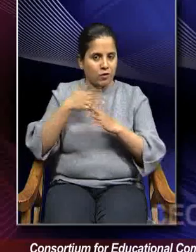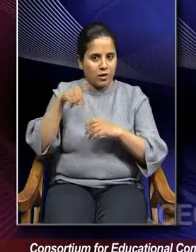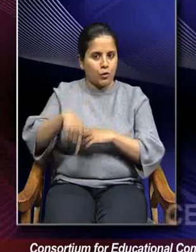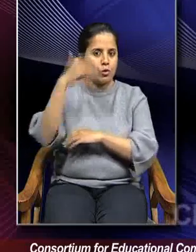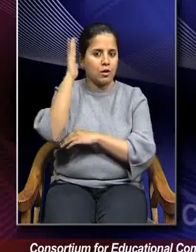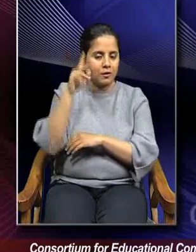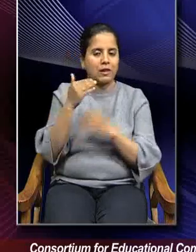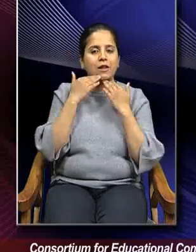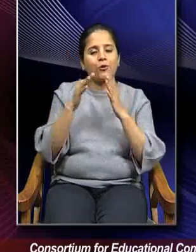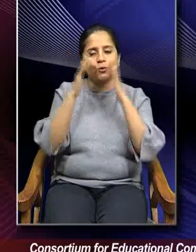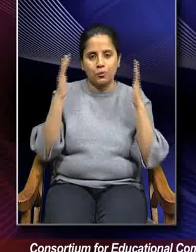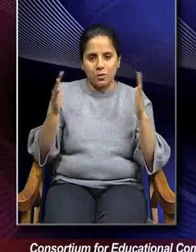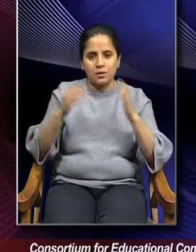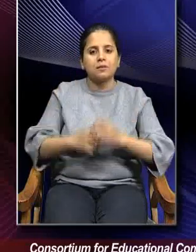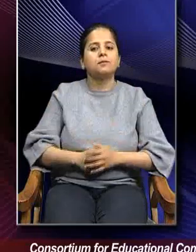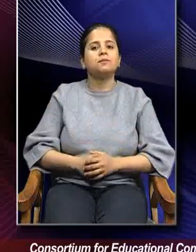mine. Thank you so much.